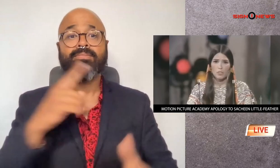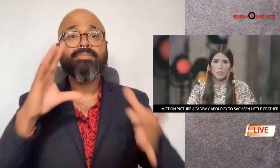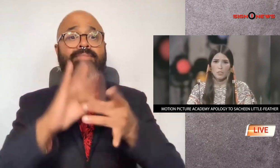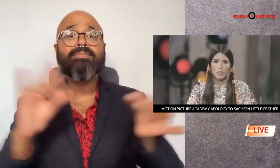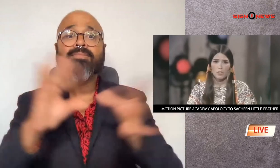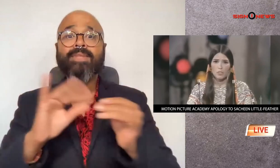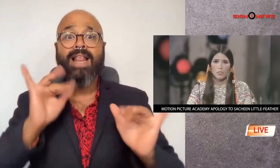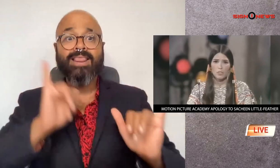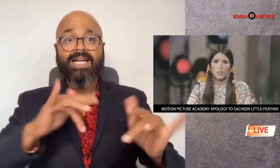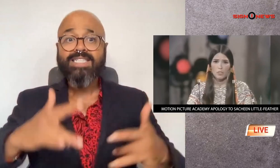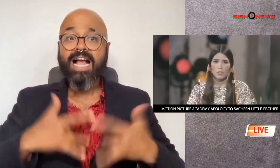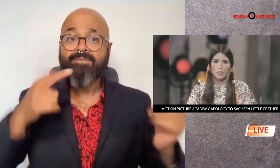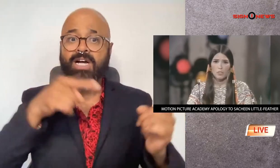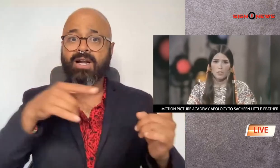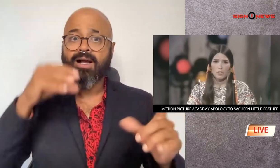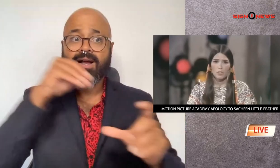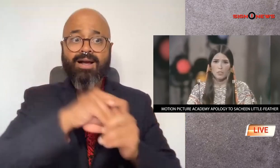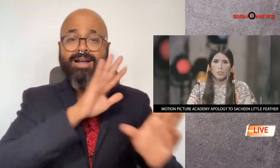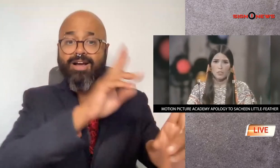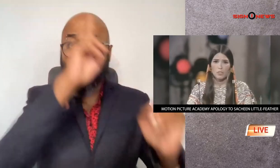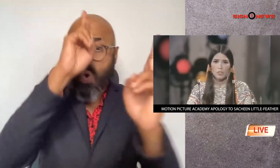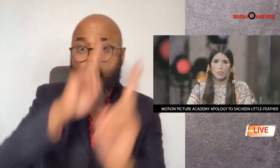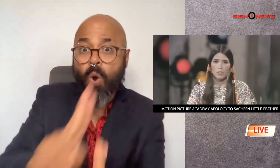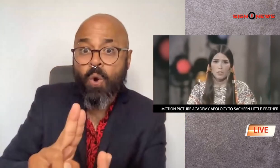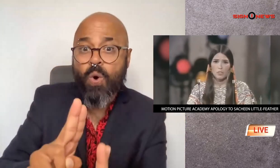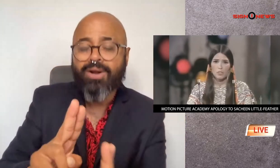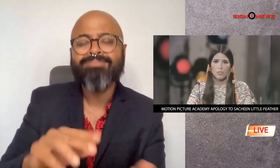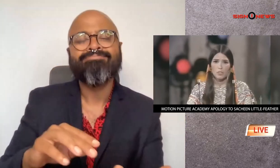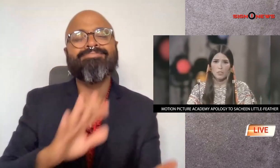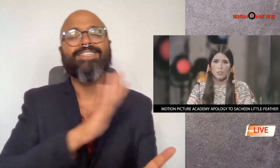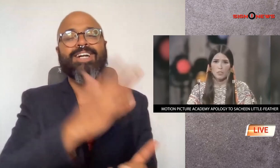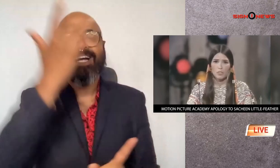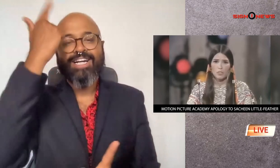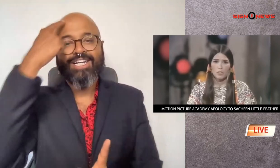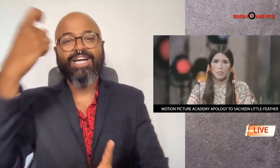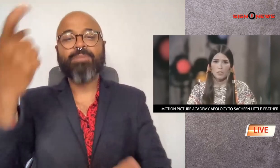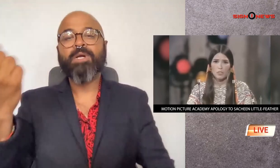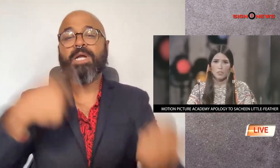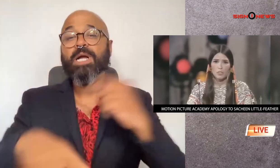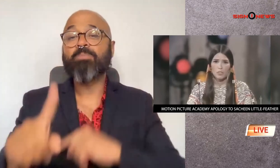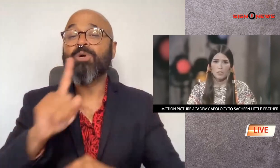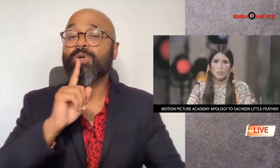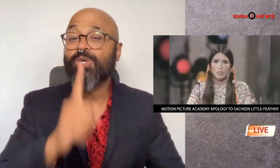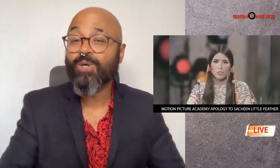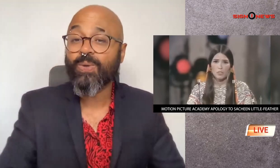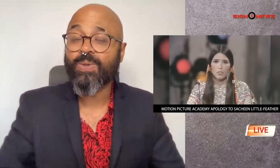in her honor is a dream come true wow